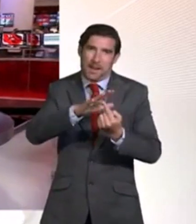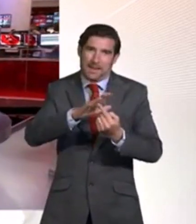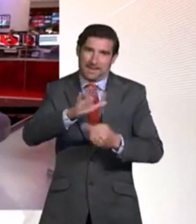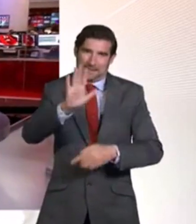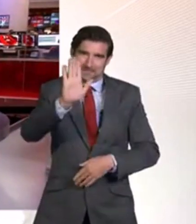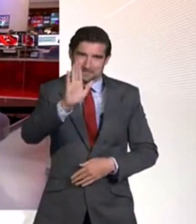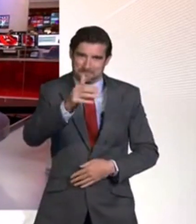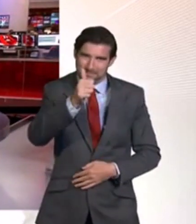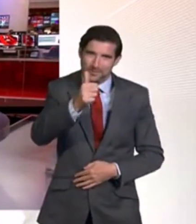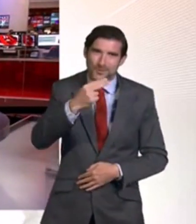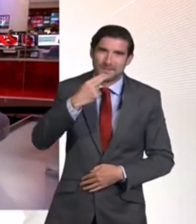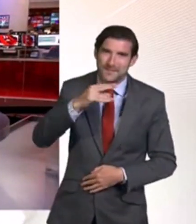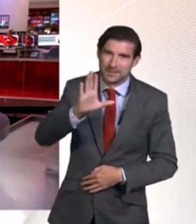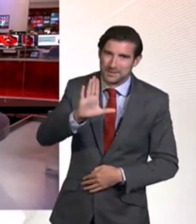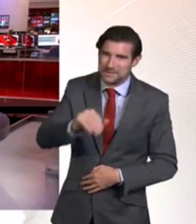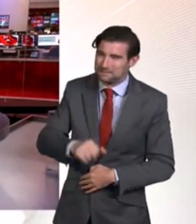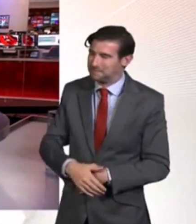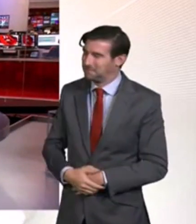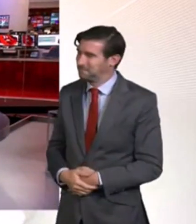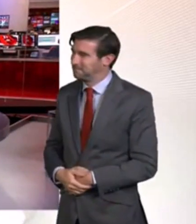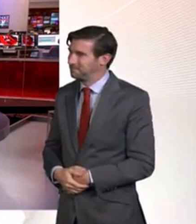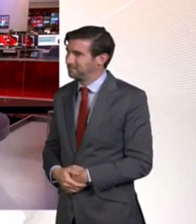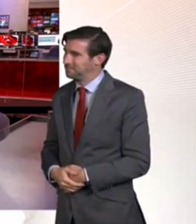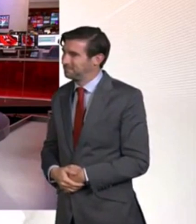where you are. Have a very good afternoon. Bye-bye.